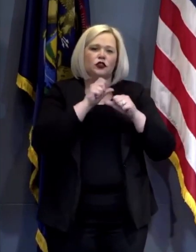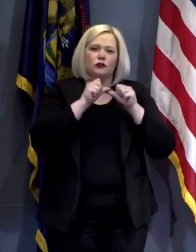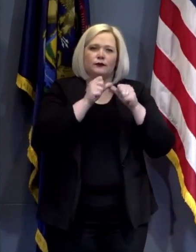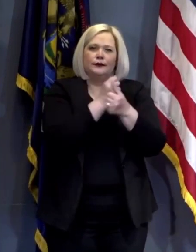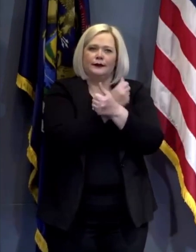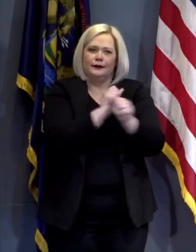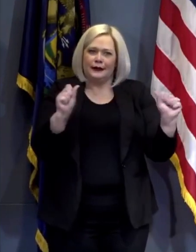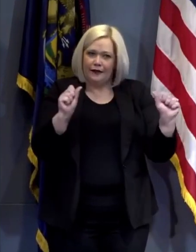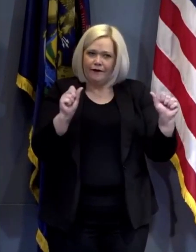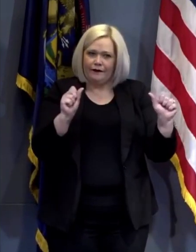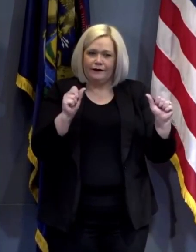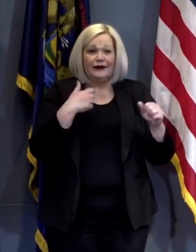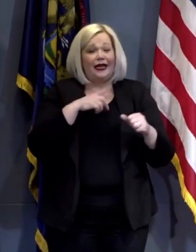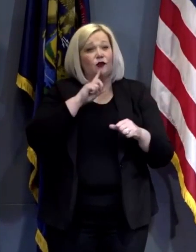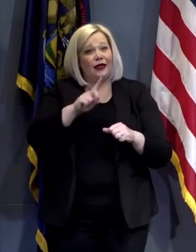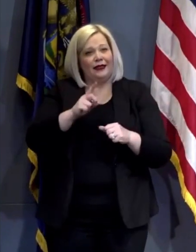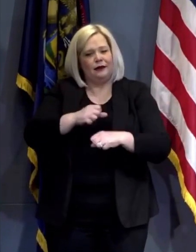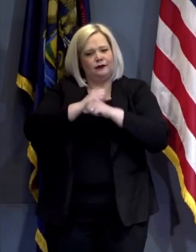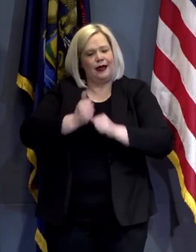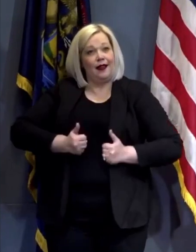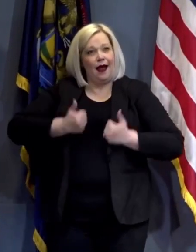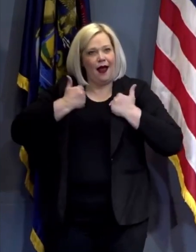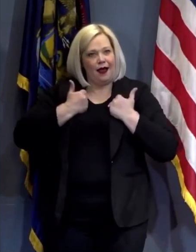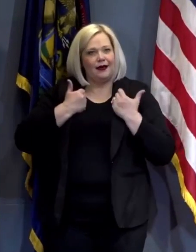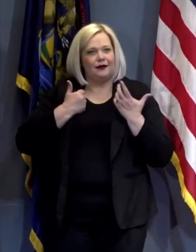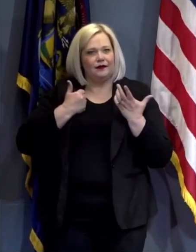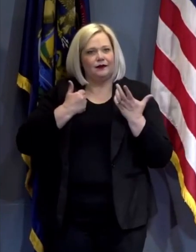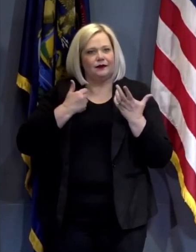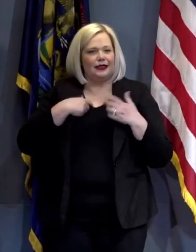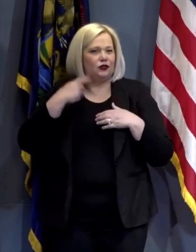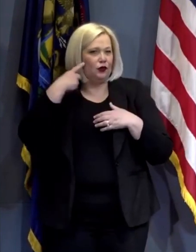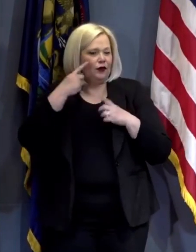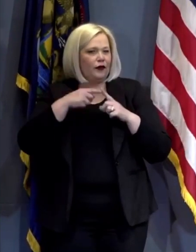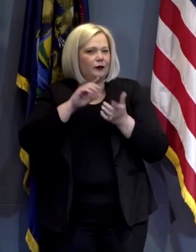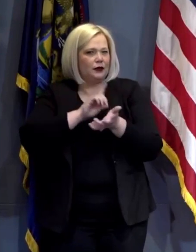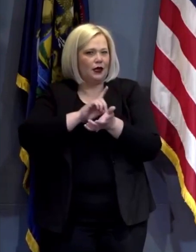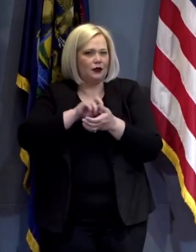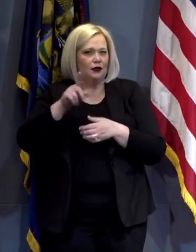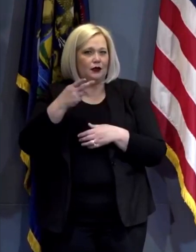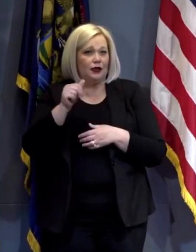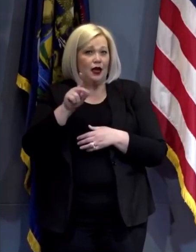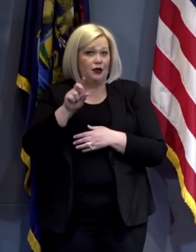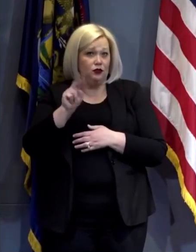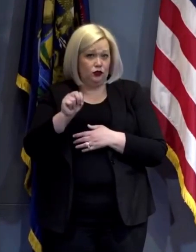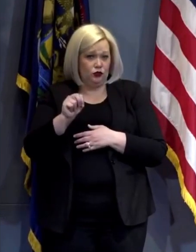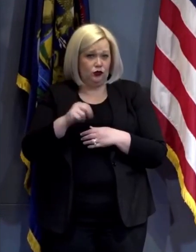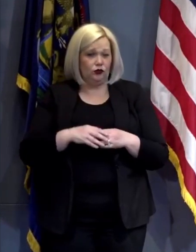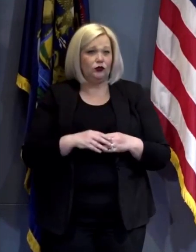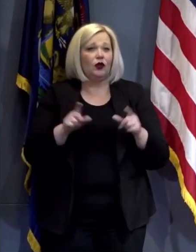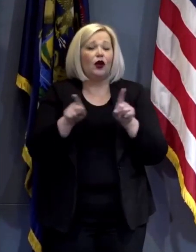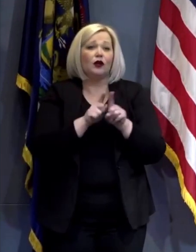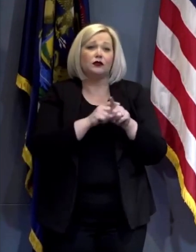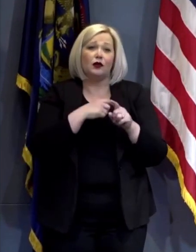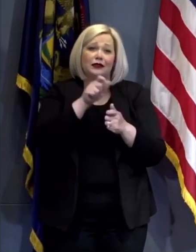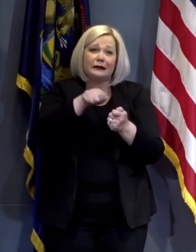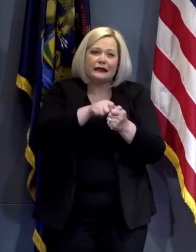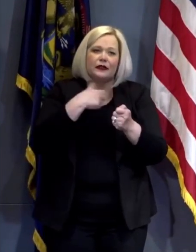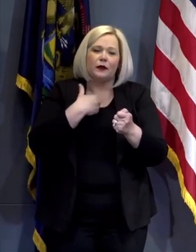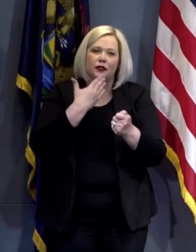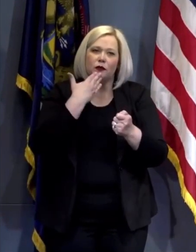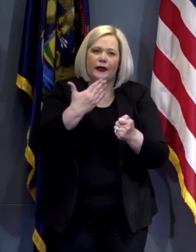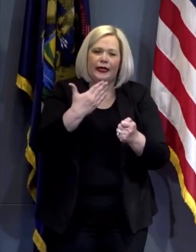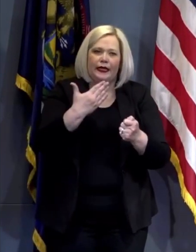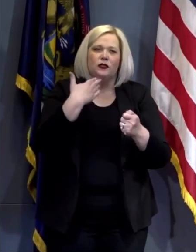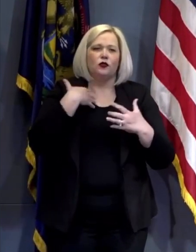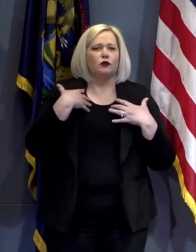saving lives as you just heard from Dr. Khaldun. I also want to take a moment to give a special and specific thank you to the brave